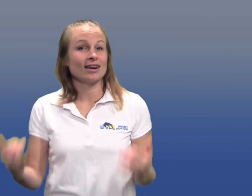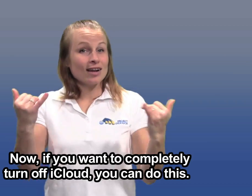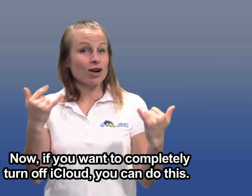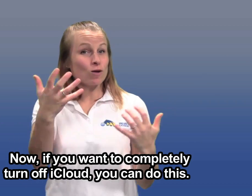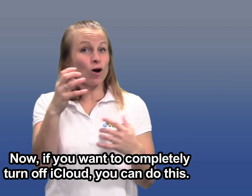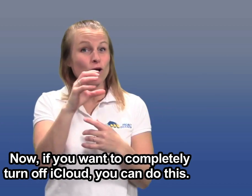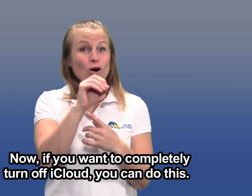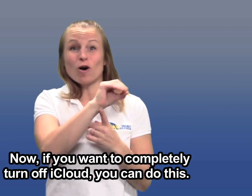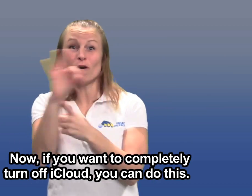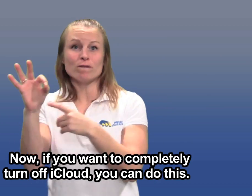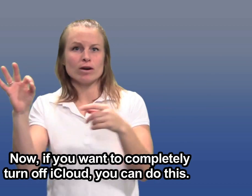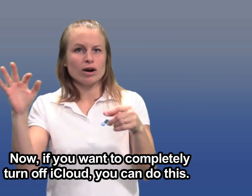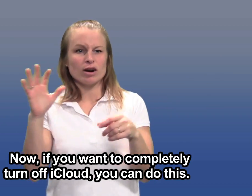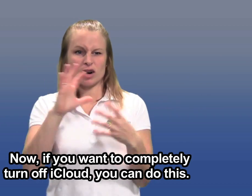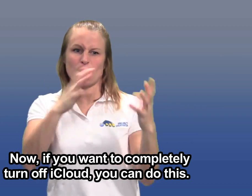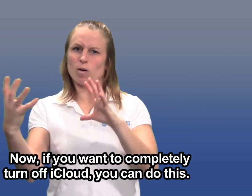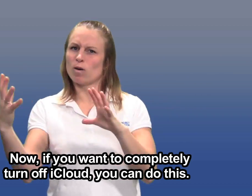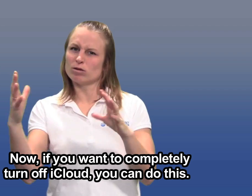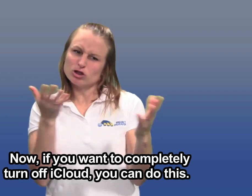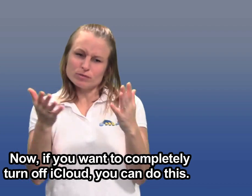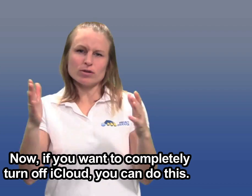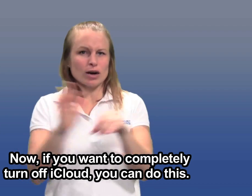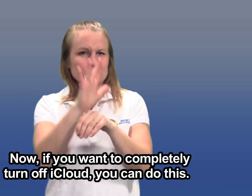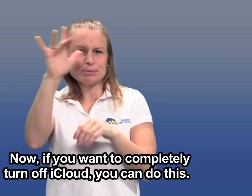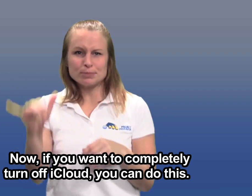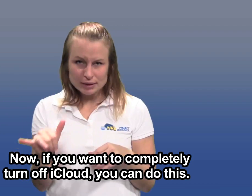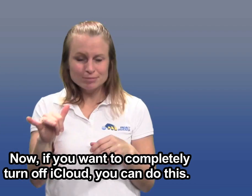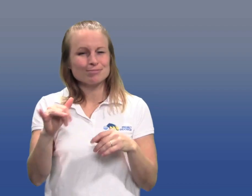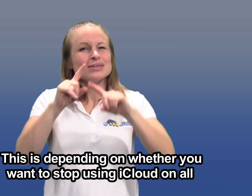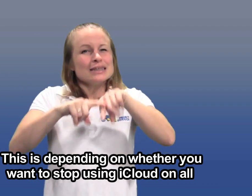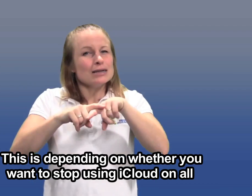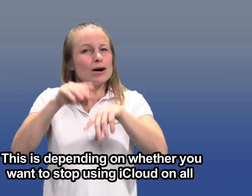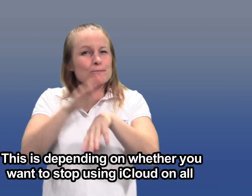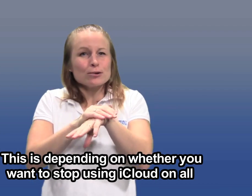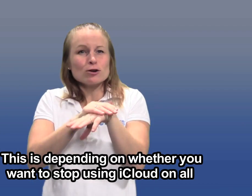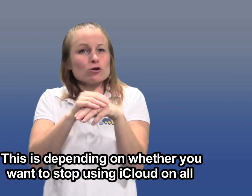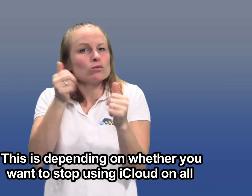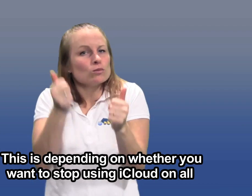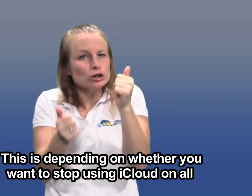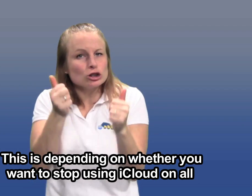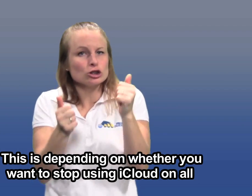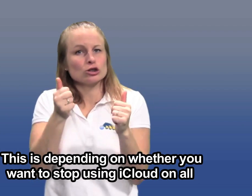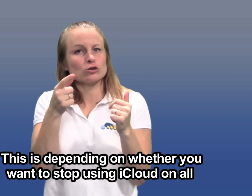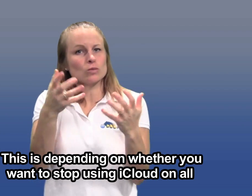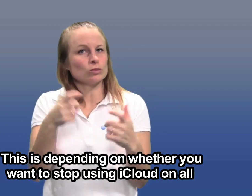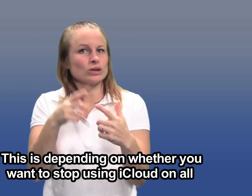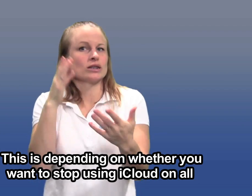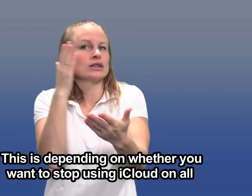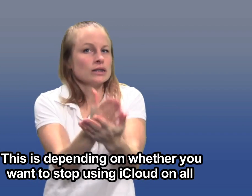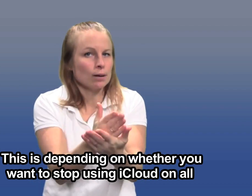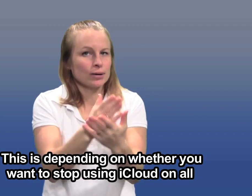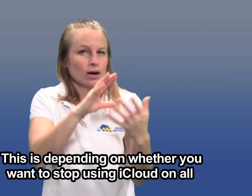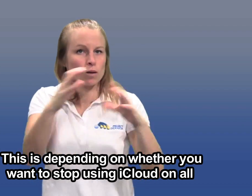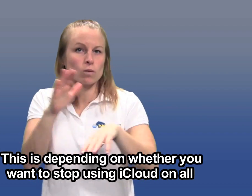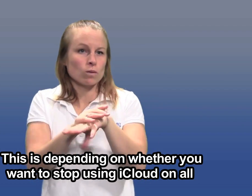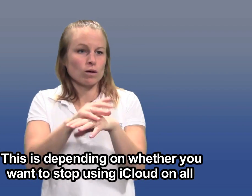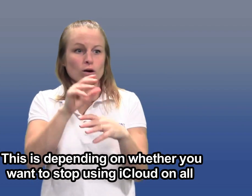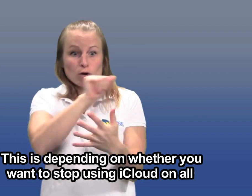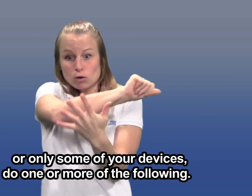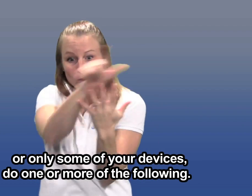Now if you want to completely turn off iCloud you can do this. This is depending on whether you want to stop using iCloud on all or only